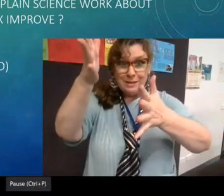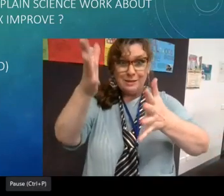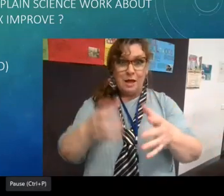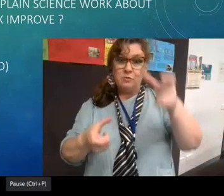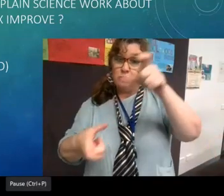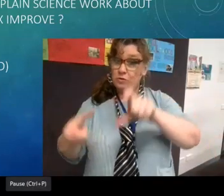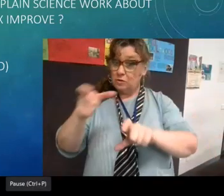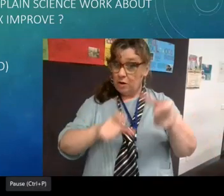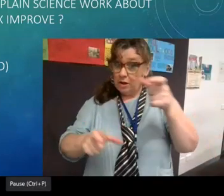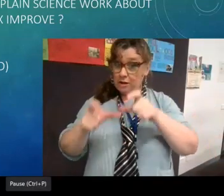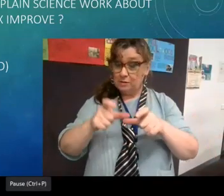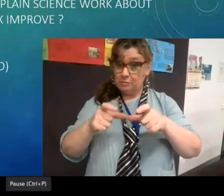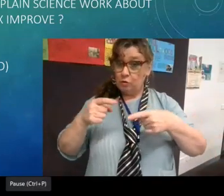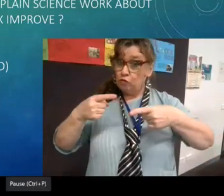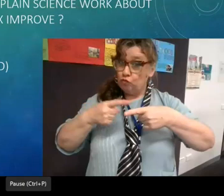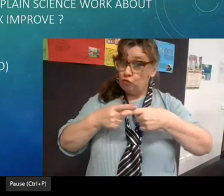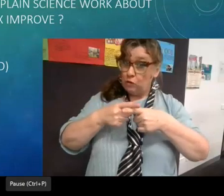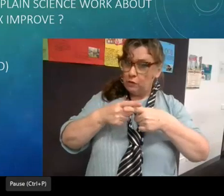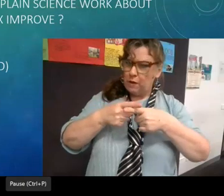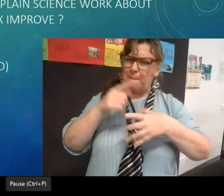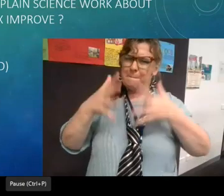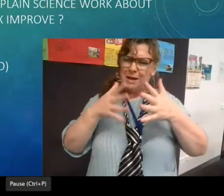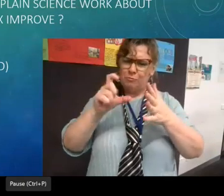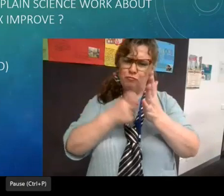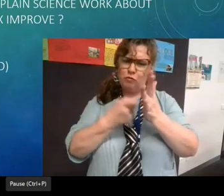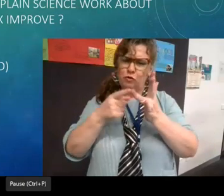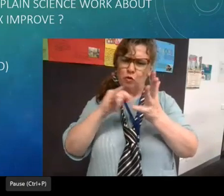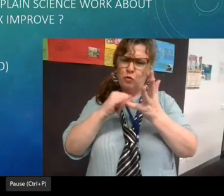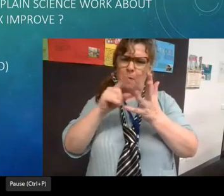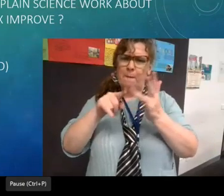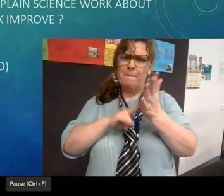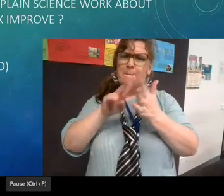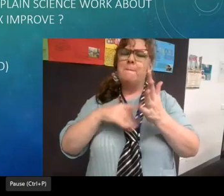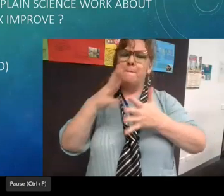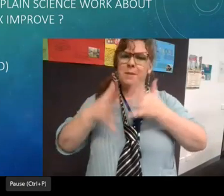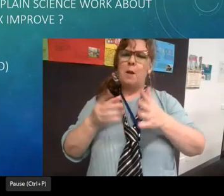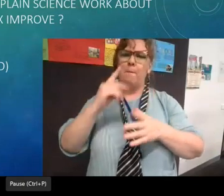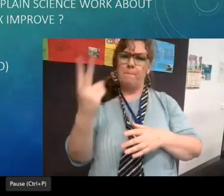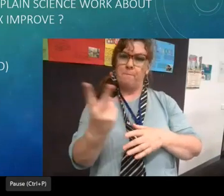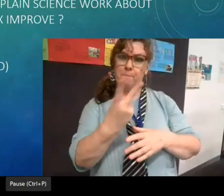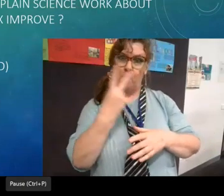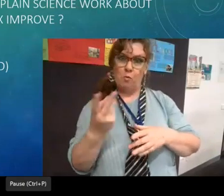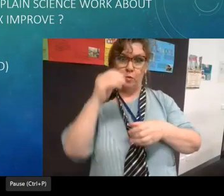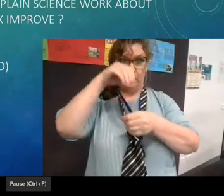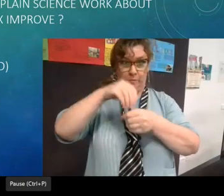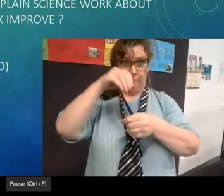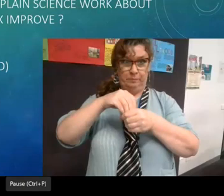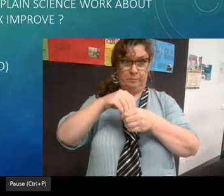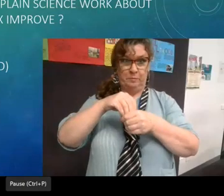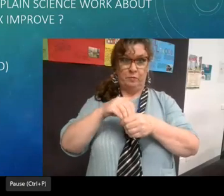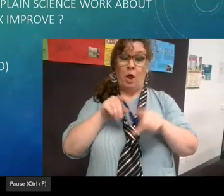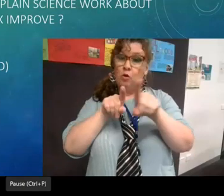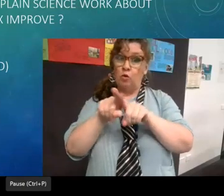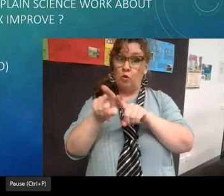Auslan Auslan the science crossover and what does that mean the crossover that means we'll be doing